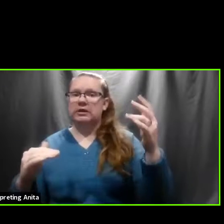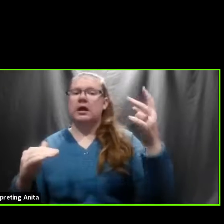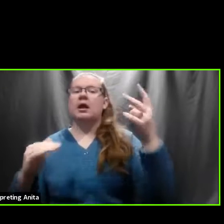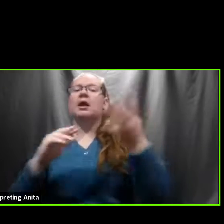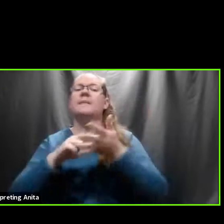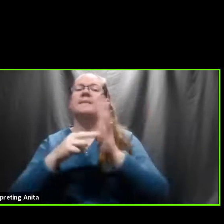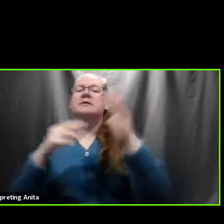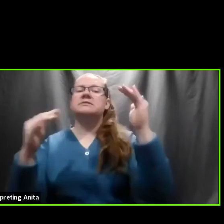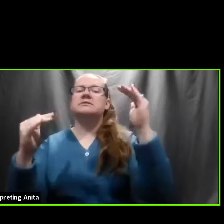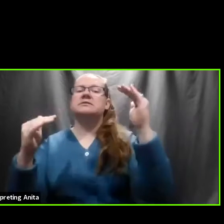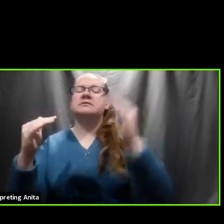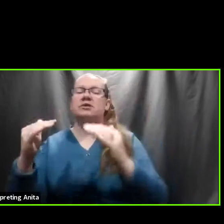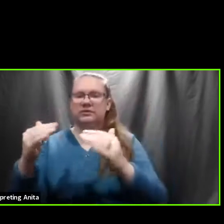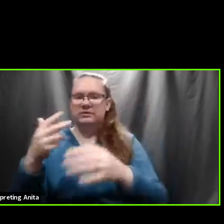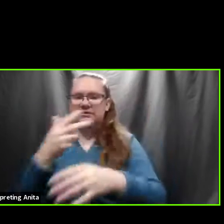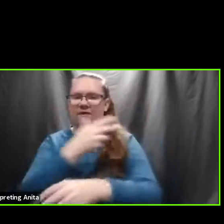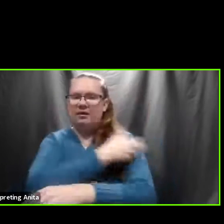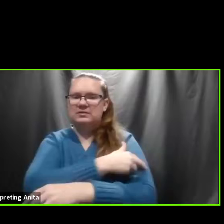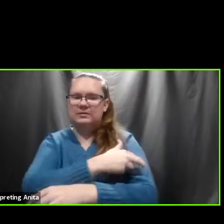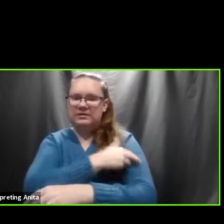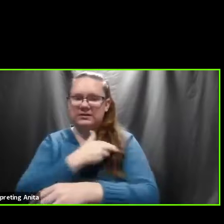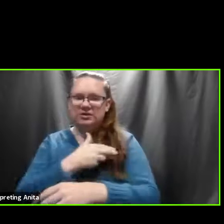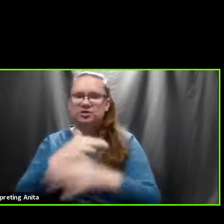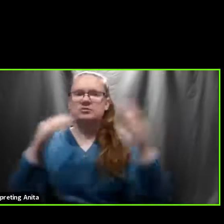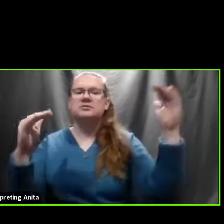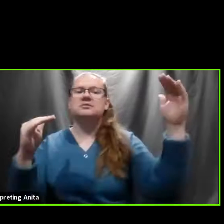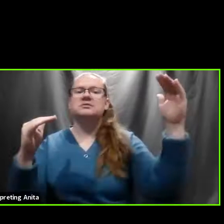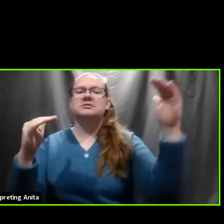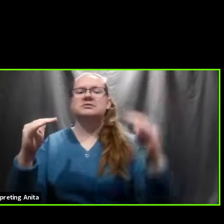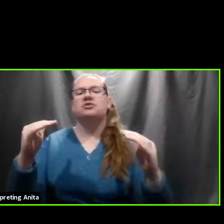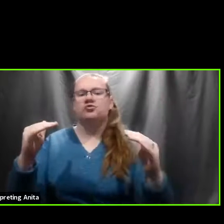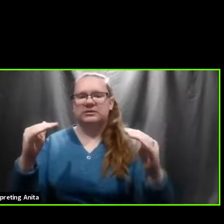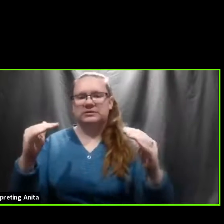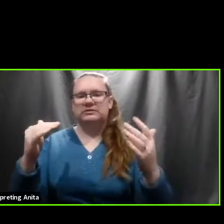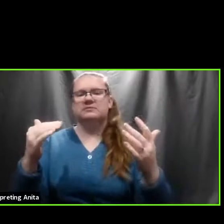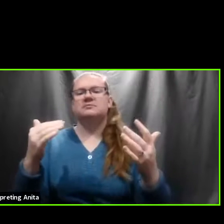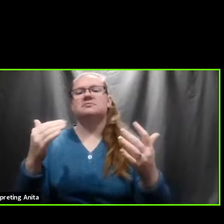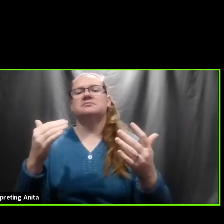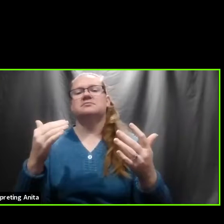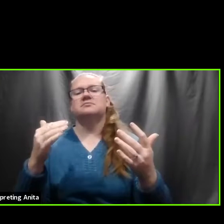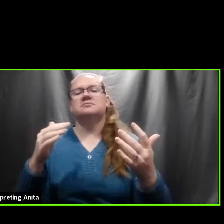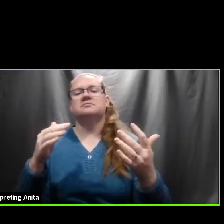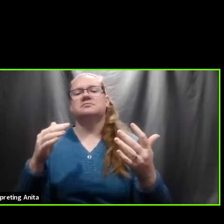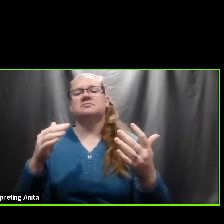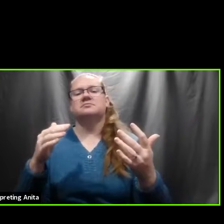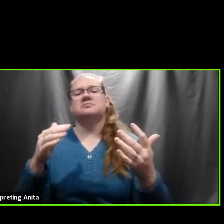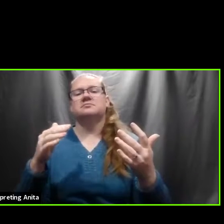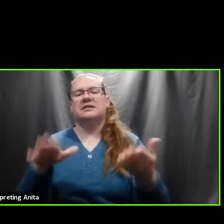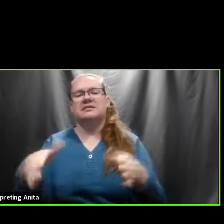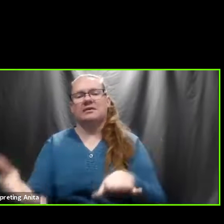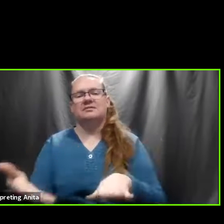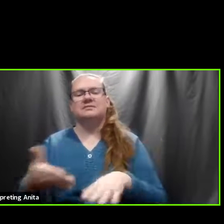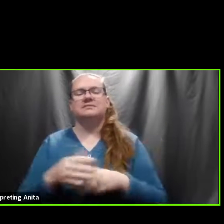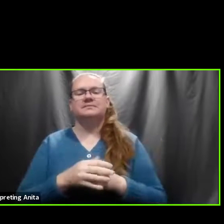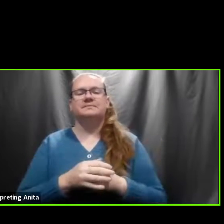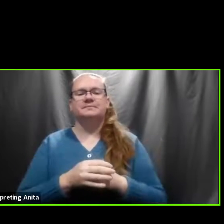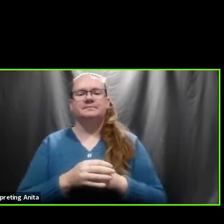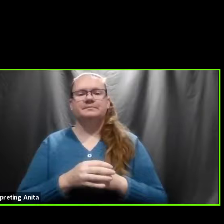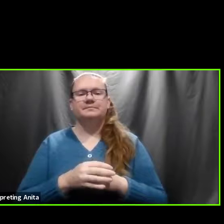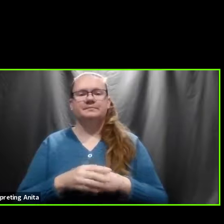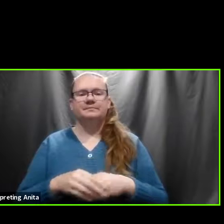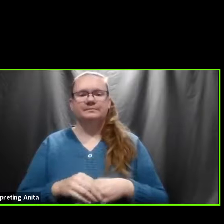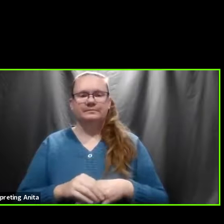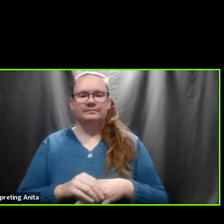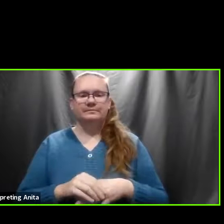We've seen a decrease in hospitalizations and use of ER. And now we're, we are seeing that, that decrease in those